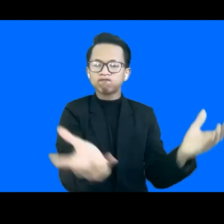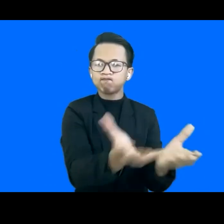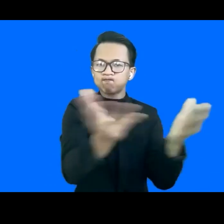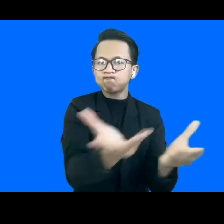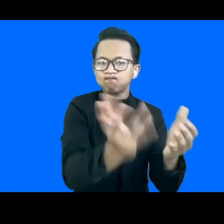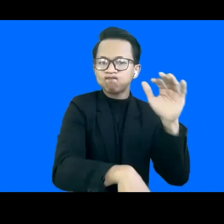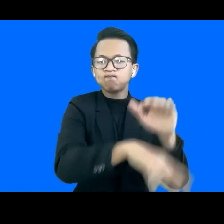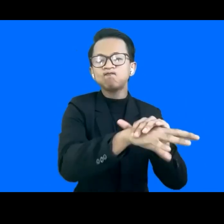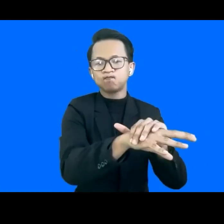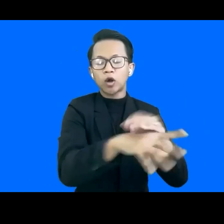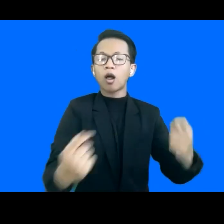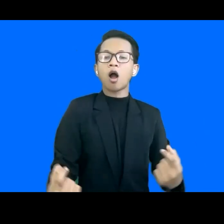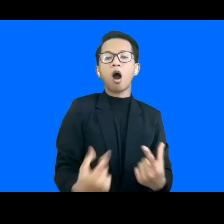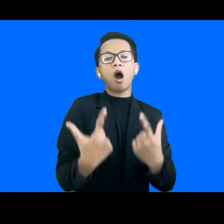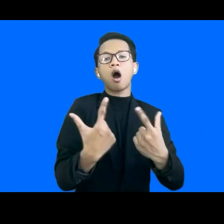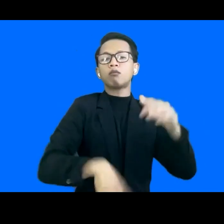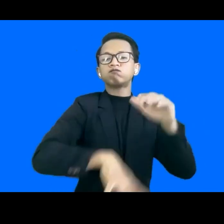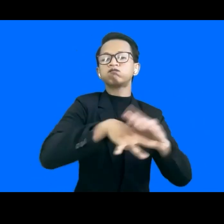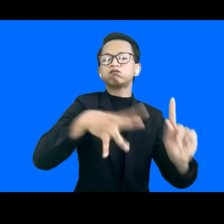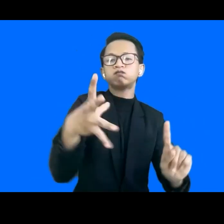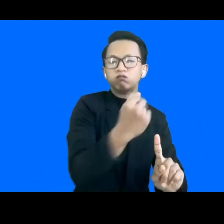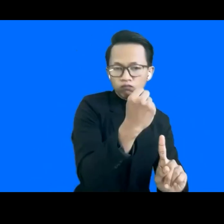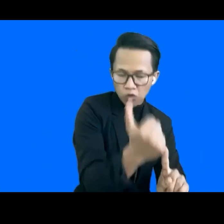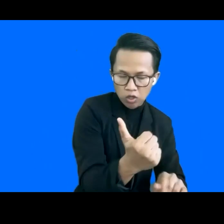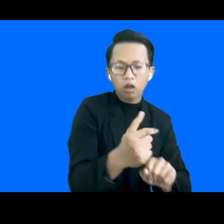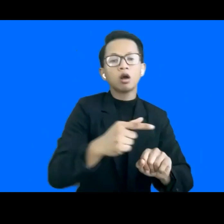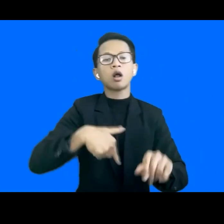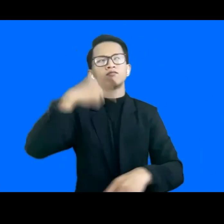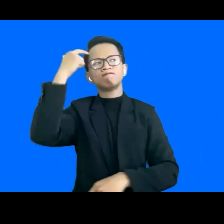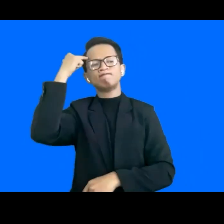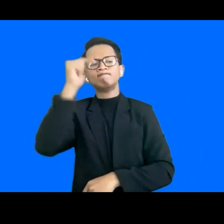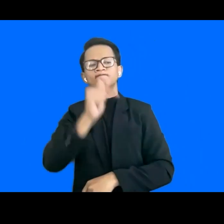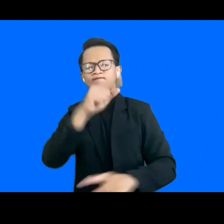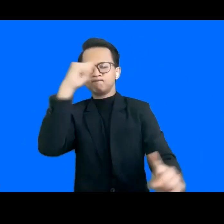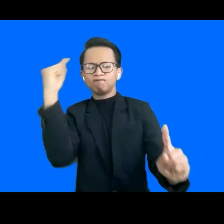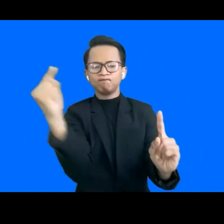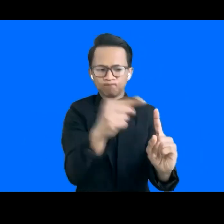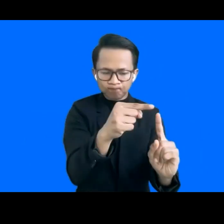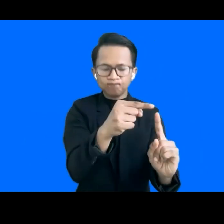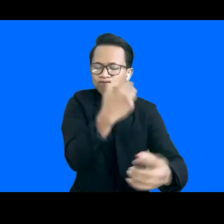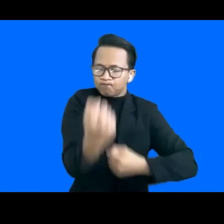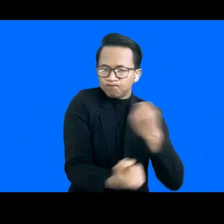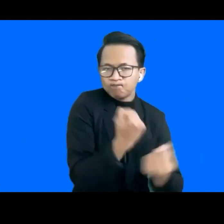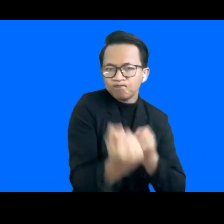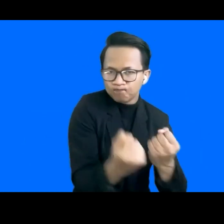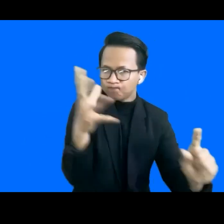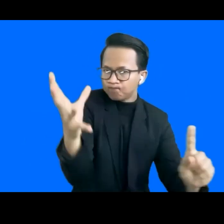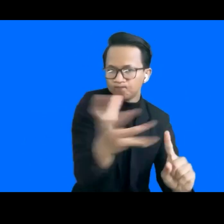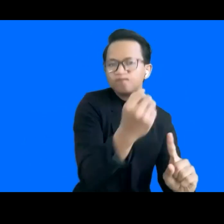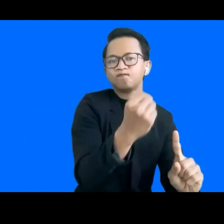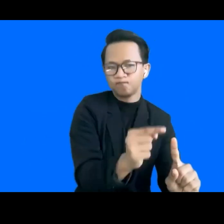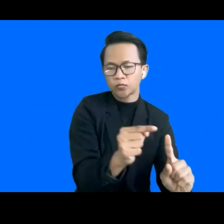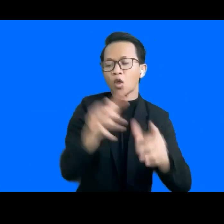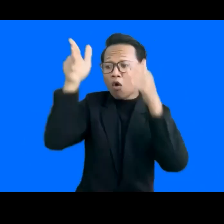can live a meaningful life. I think ultimately this is the goal that we are trying to do here. So it is not so much about the tech.